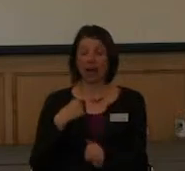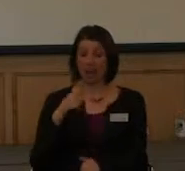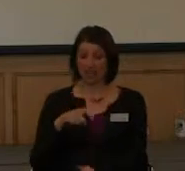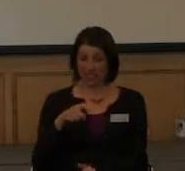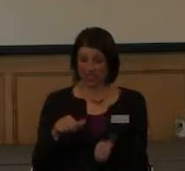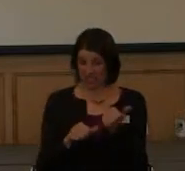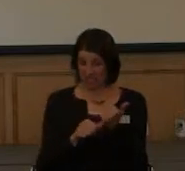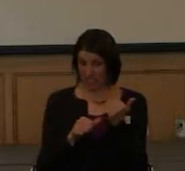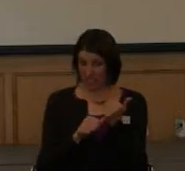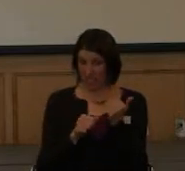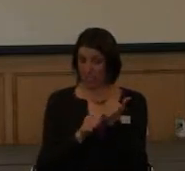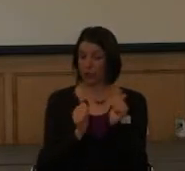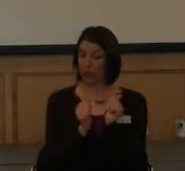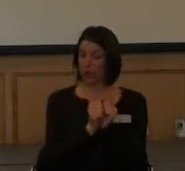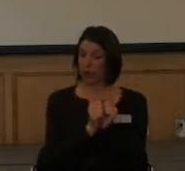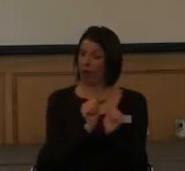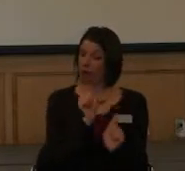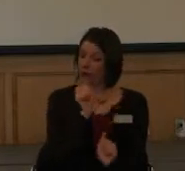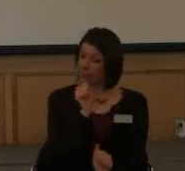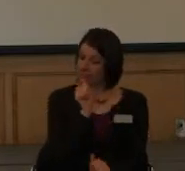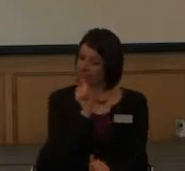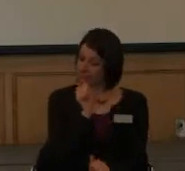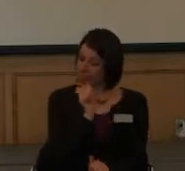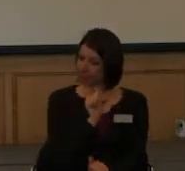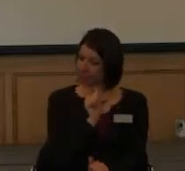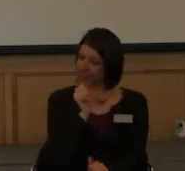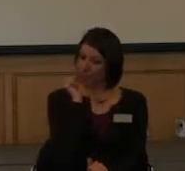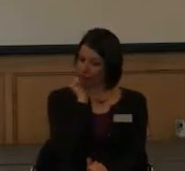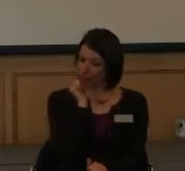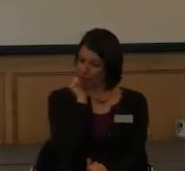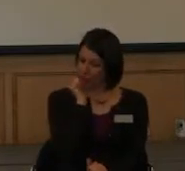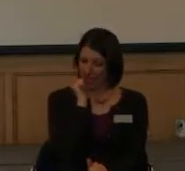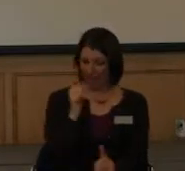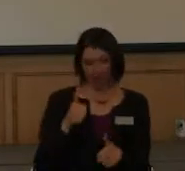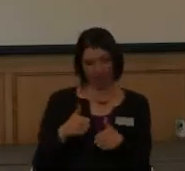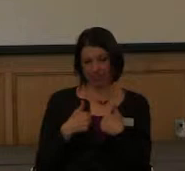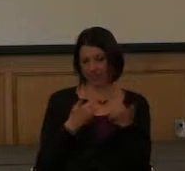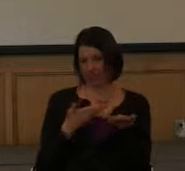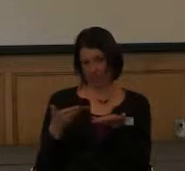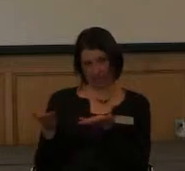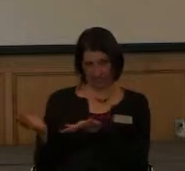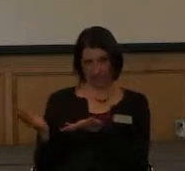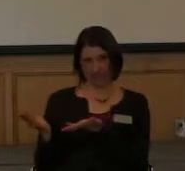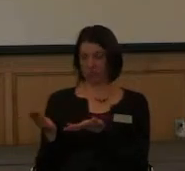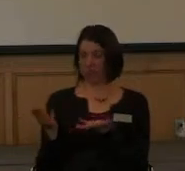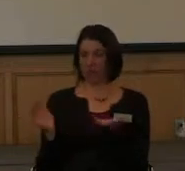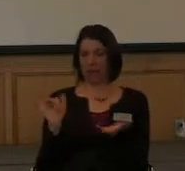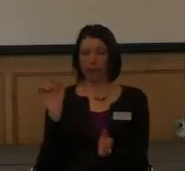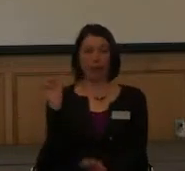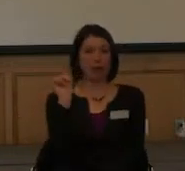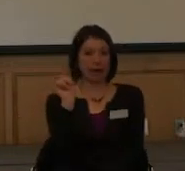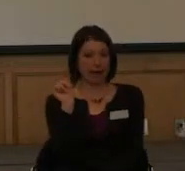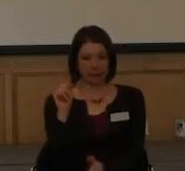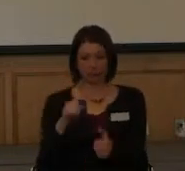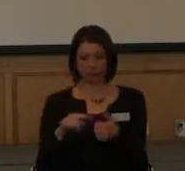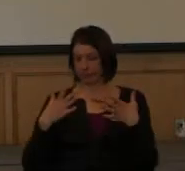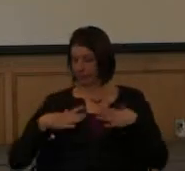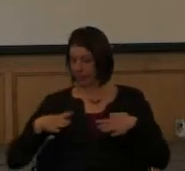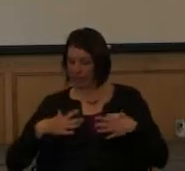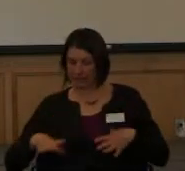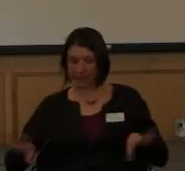with personal, just daily living things, going to the bathroom, getting dressed.